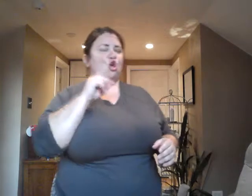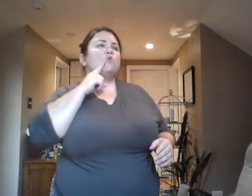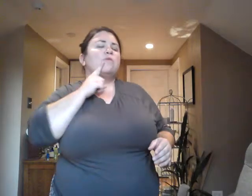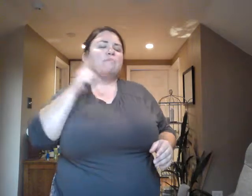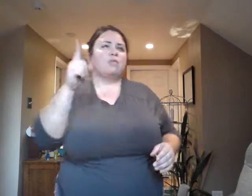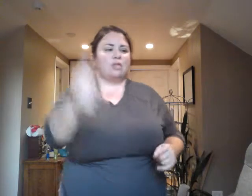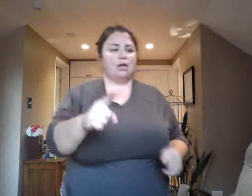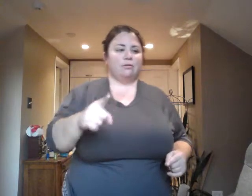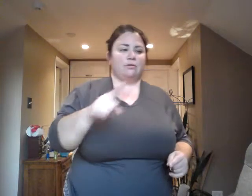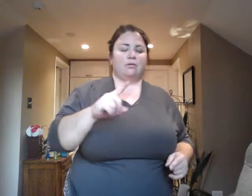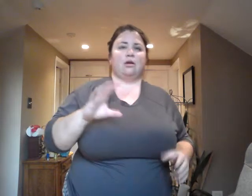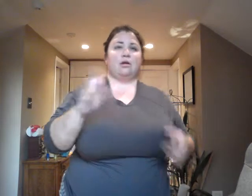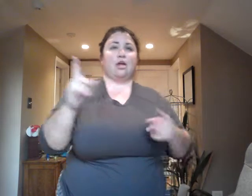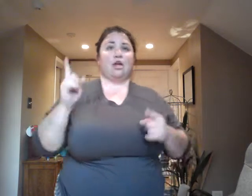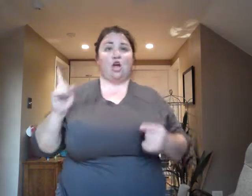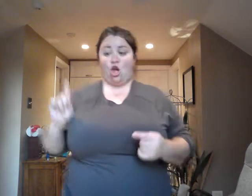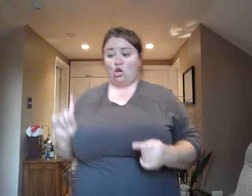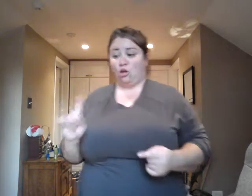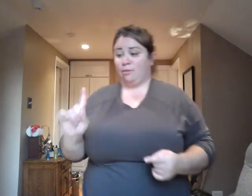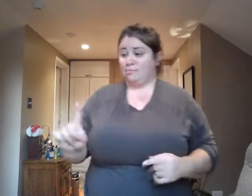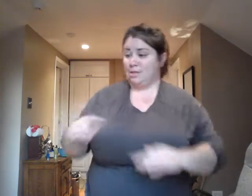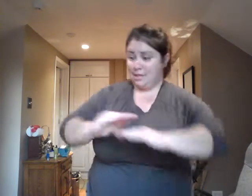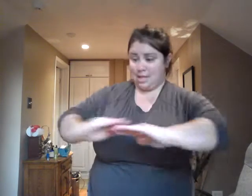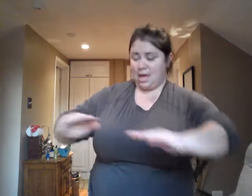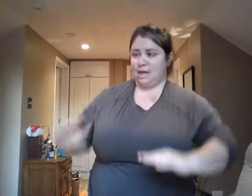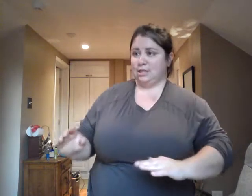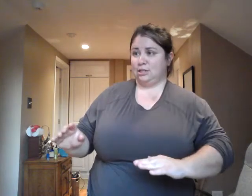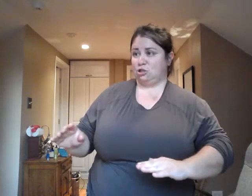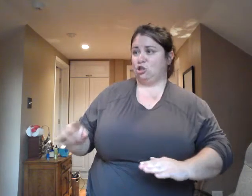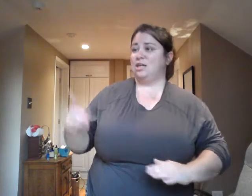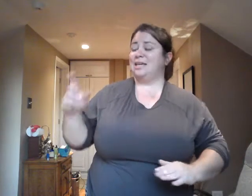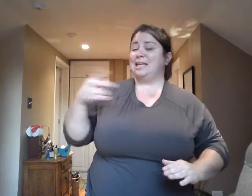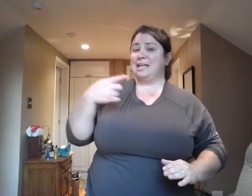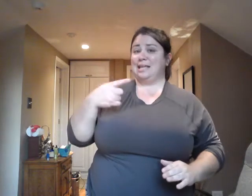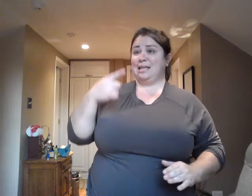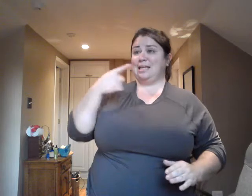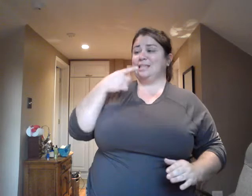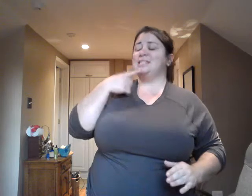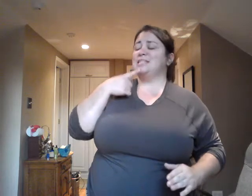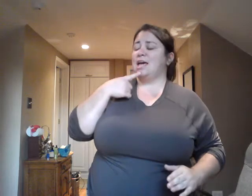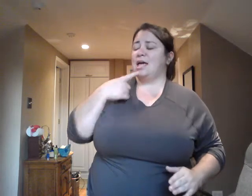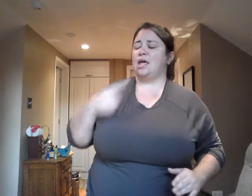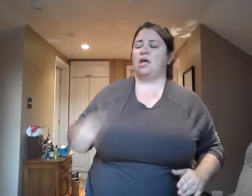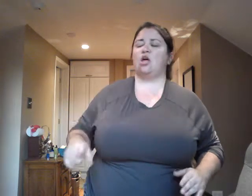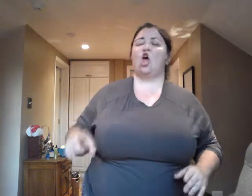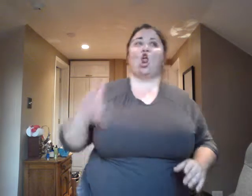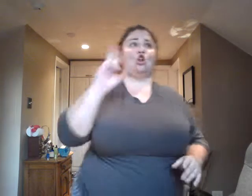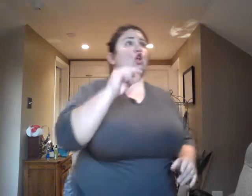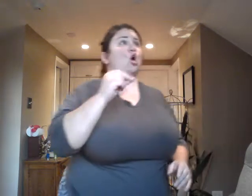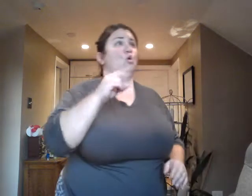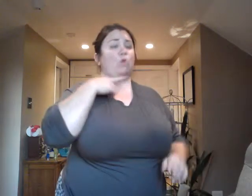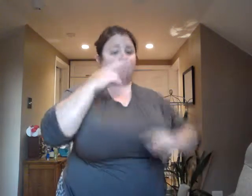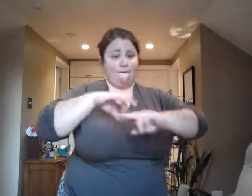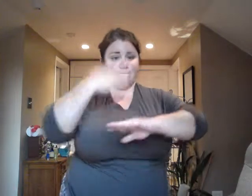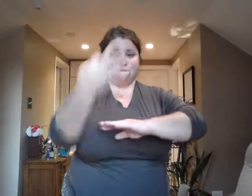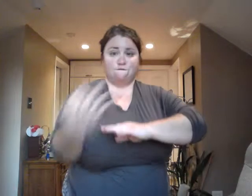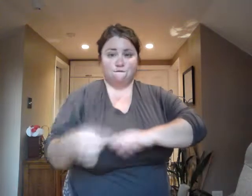"'Come to the edge.' "'No, we were far.' "'Time